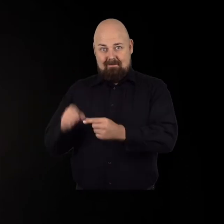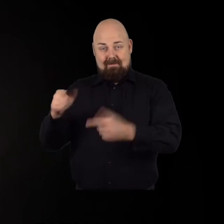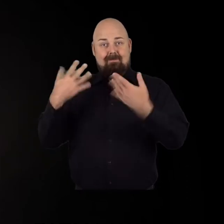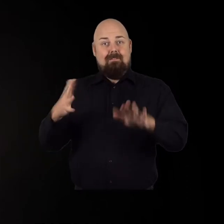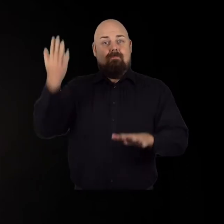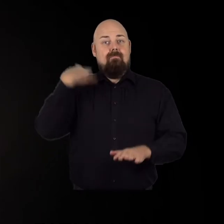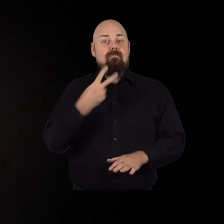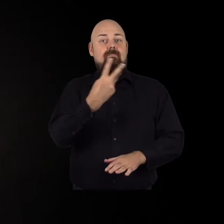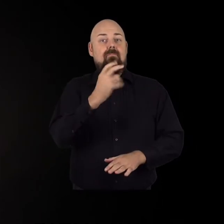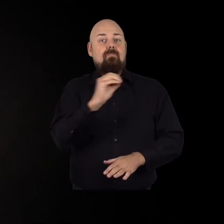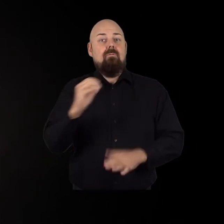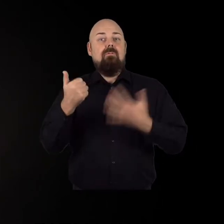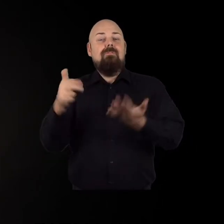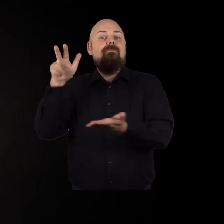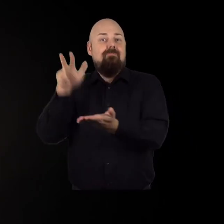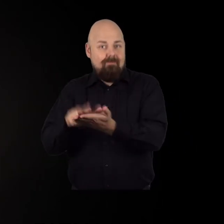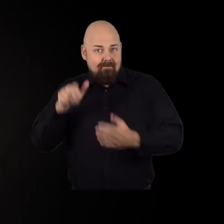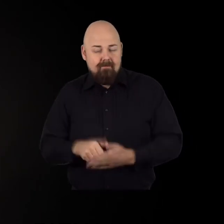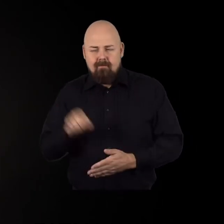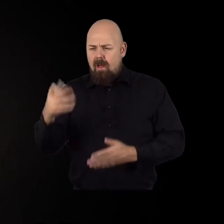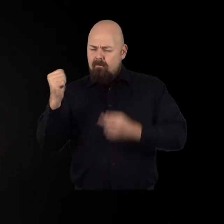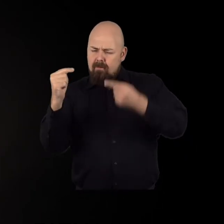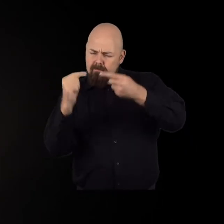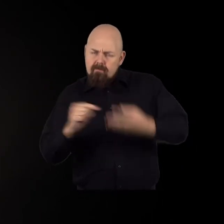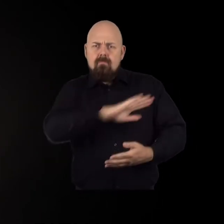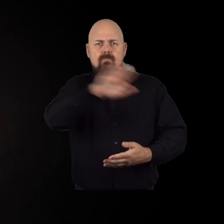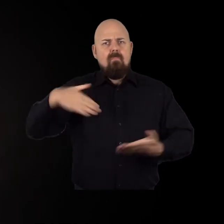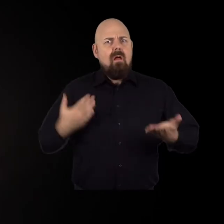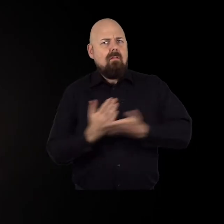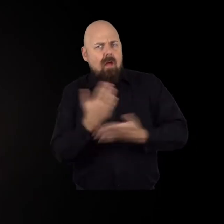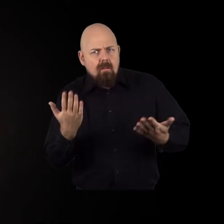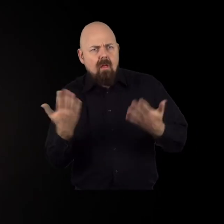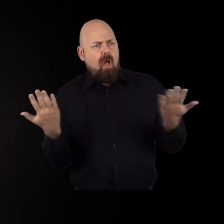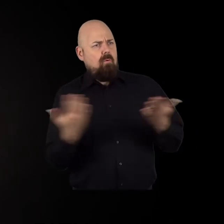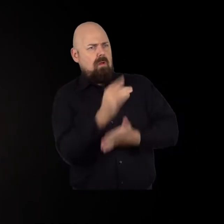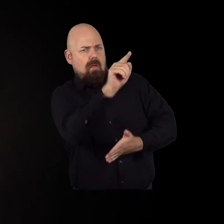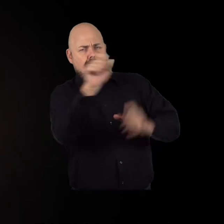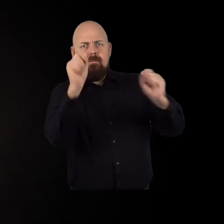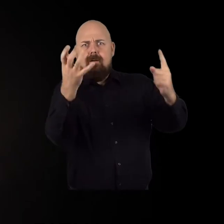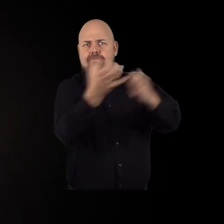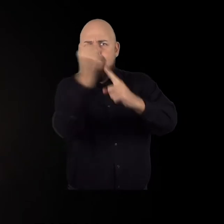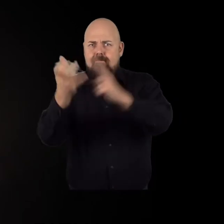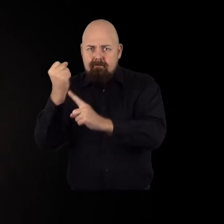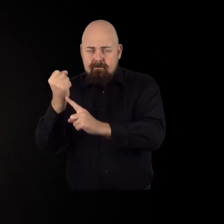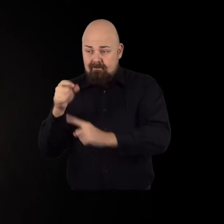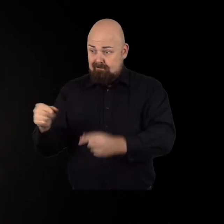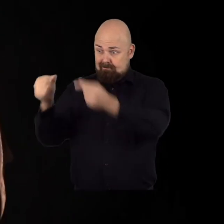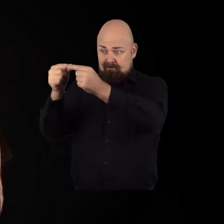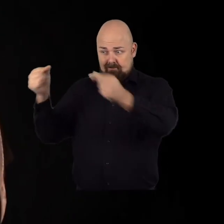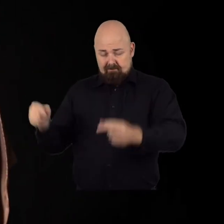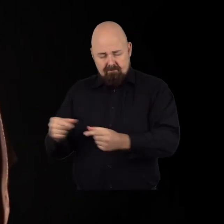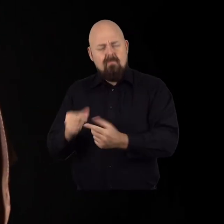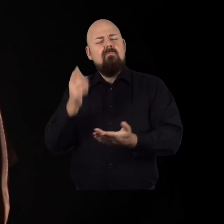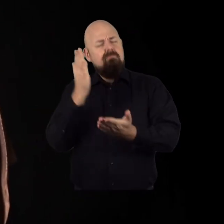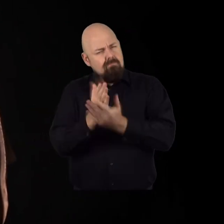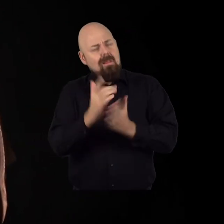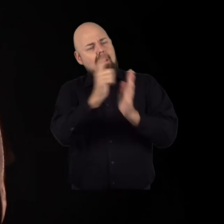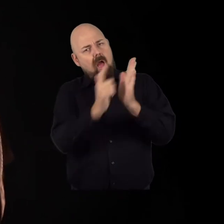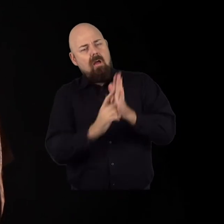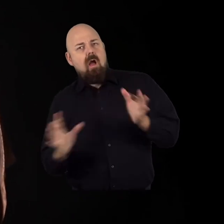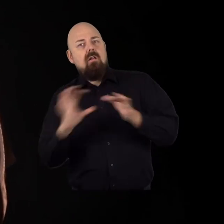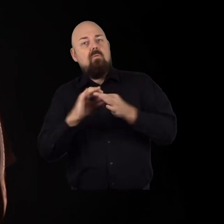the Convention on the Rights of Persons with Disabilities was adopted. The CRPD details our rights and how these rights can be achieved.